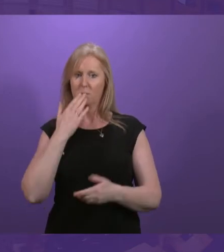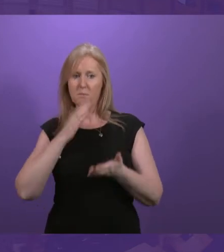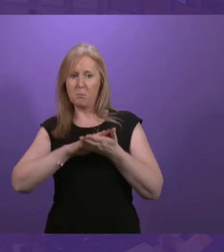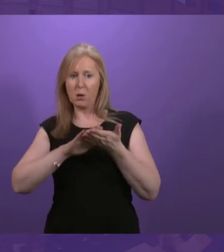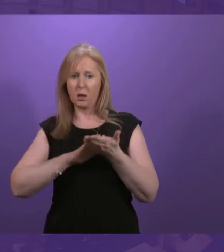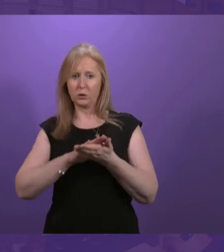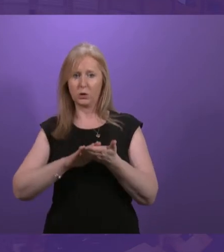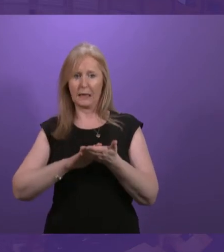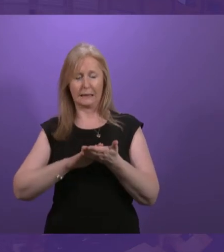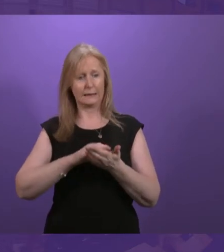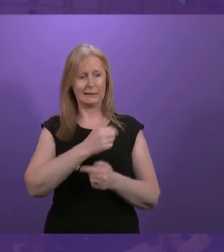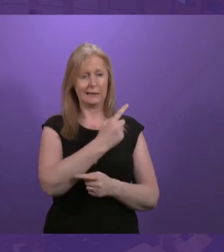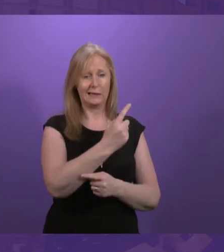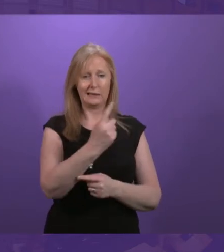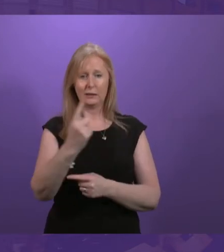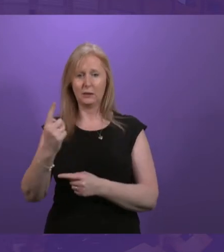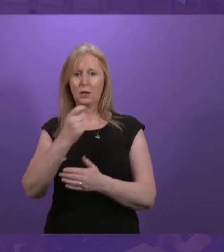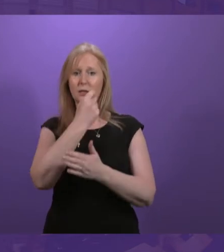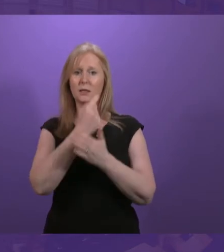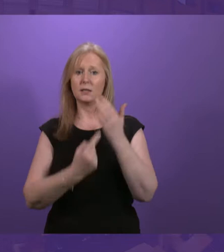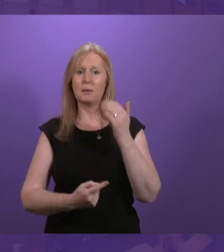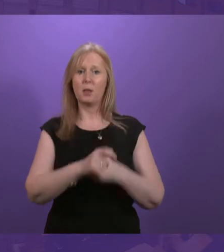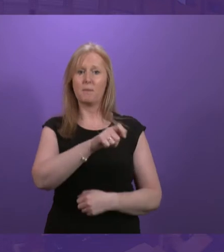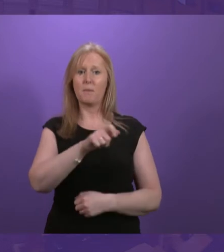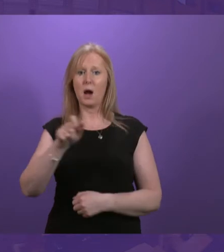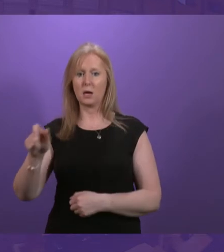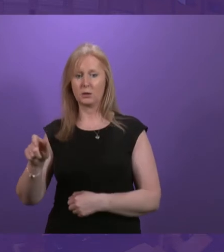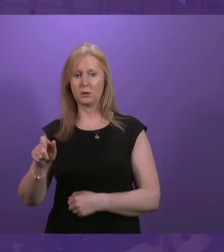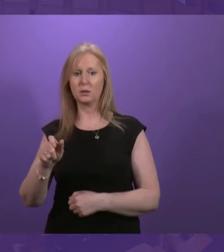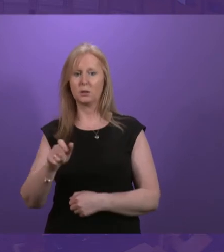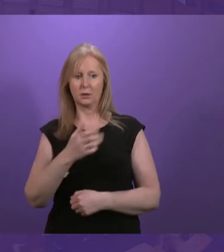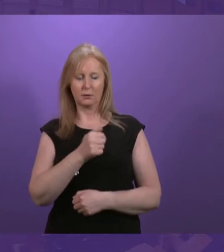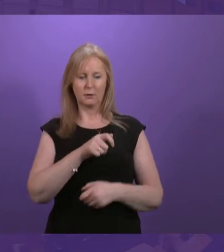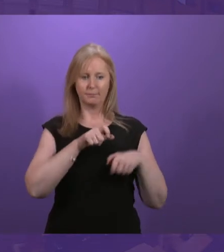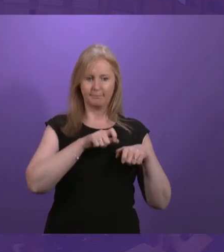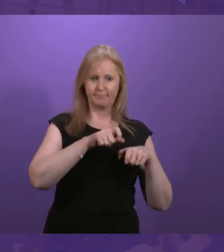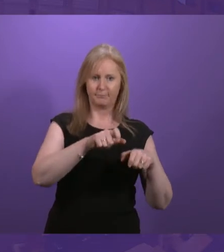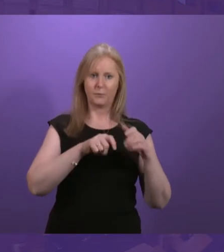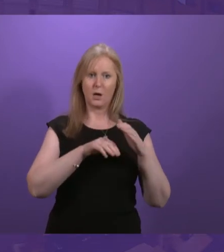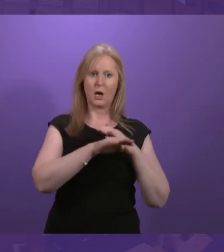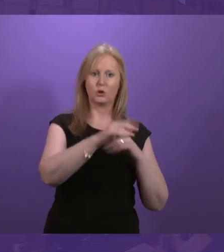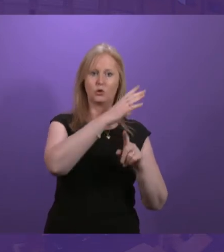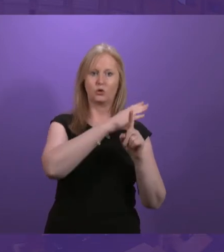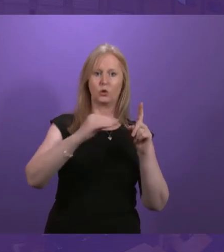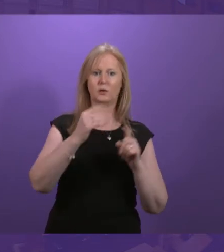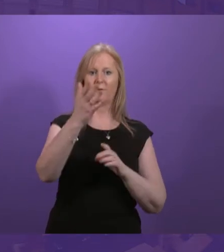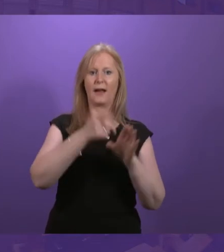to every single disabled person she is leaving at the hands of the Tories for another five years.